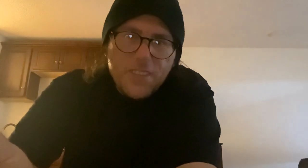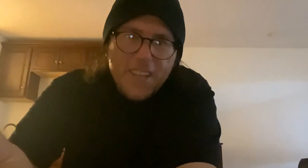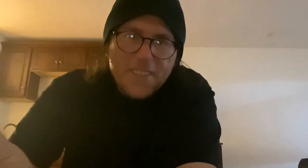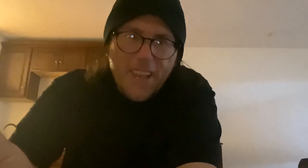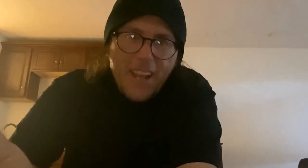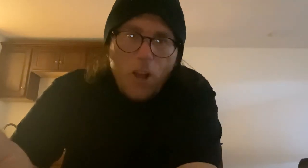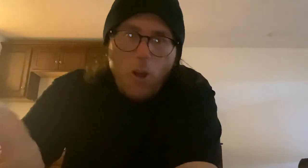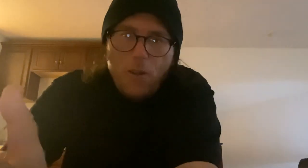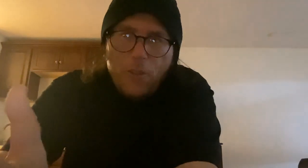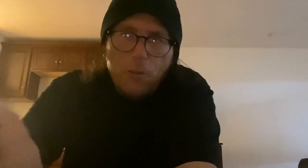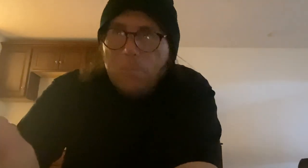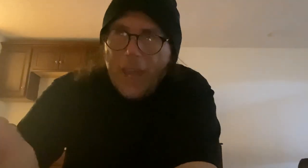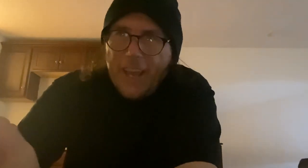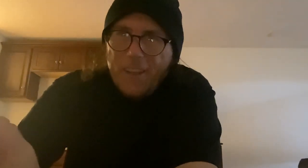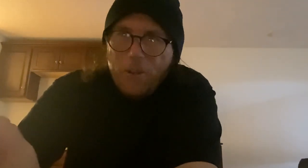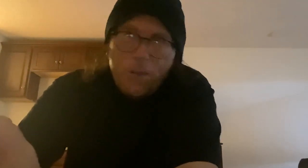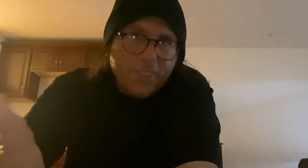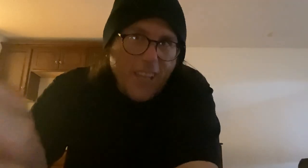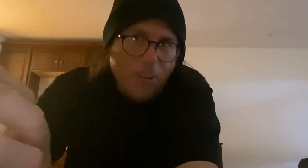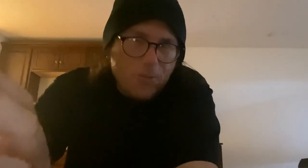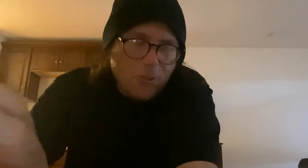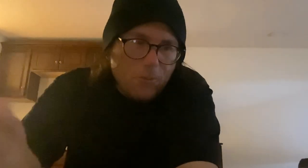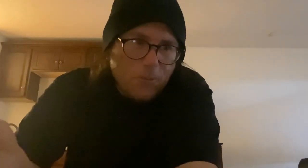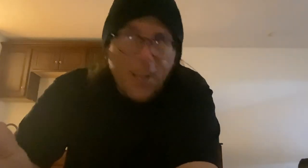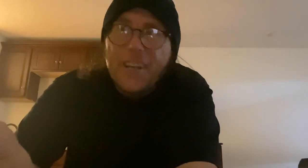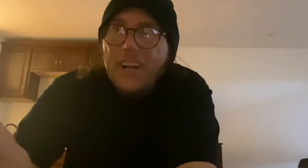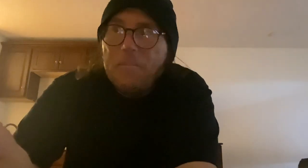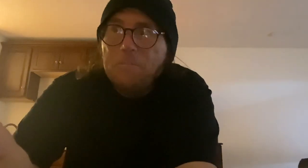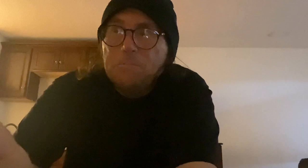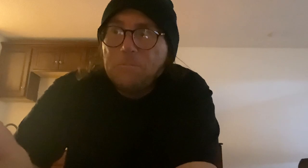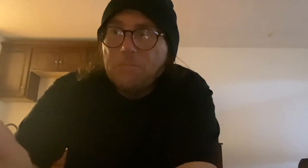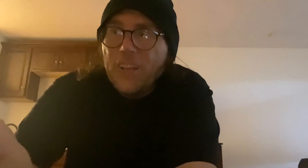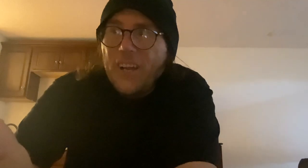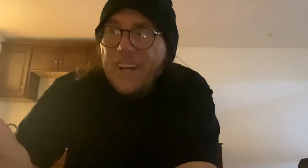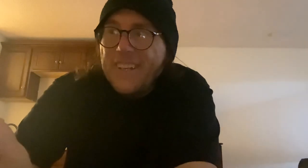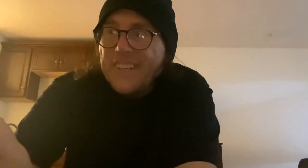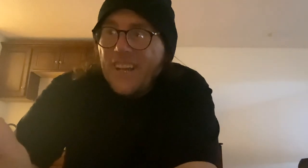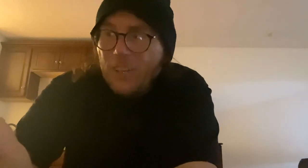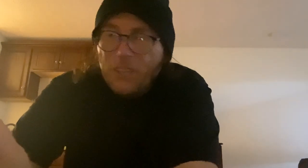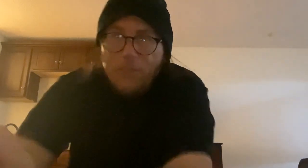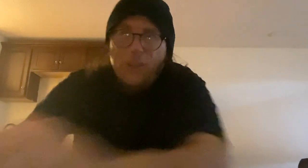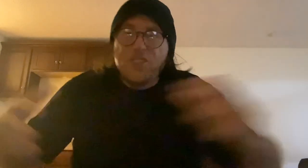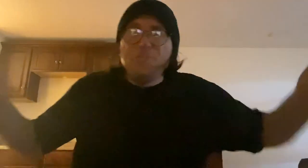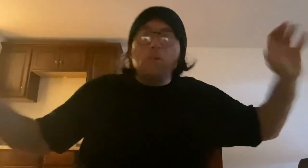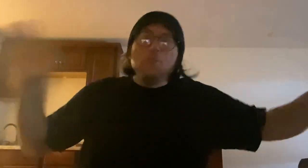that say they'll pay with clout or like, I'll give you exposure.